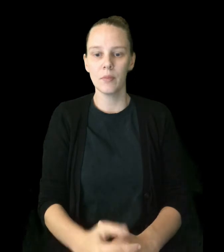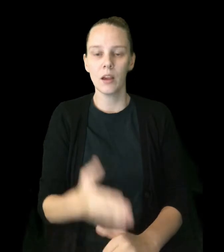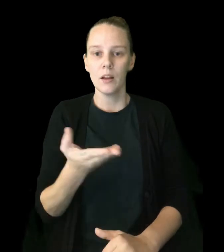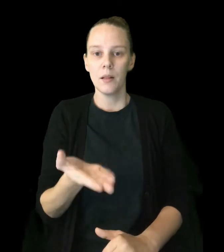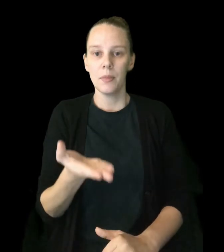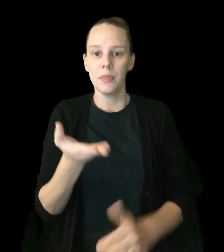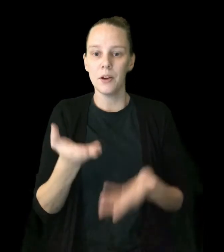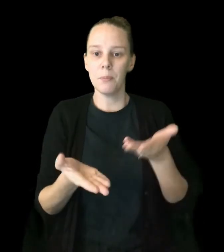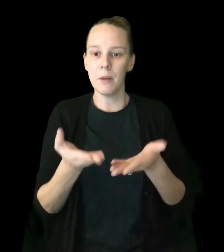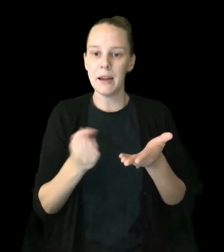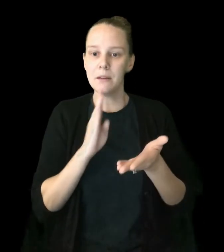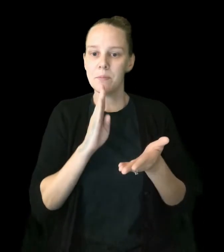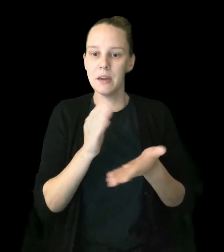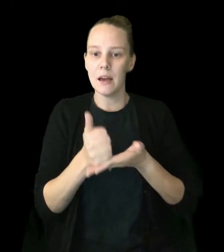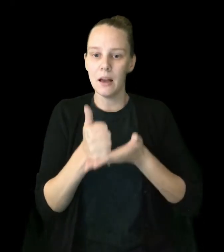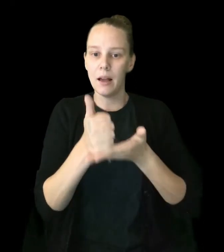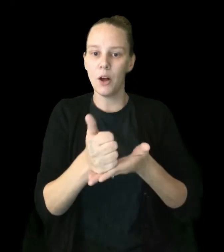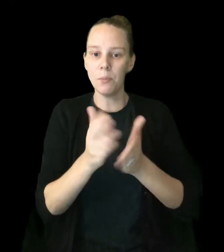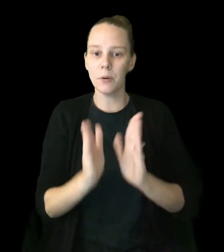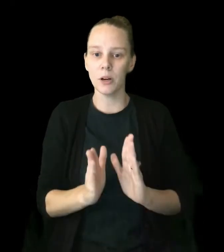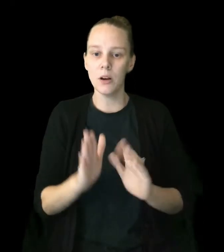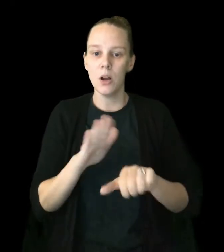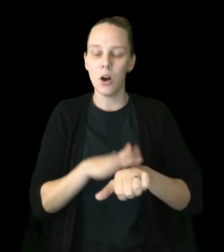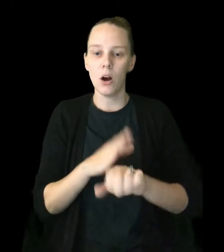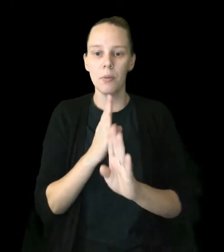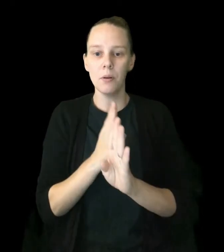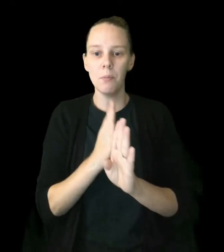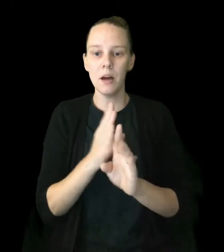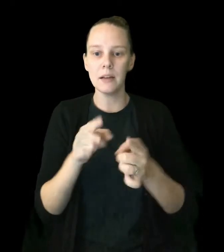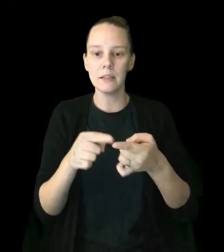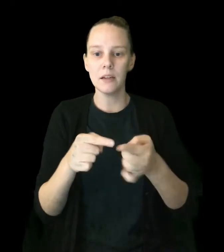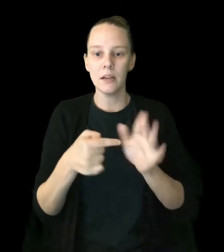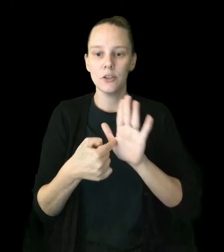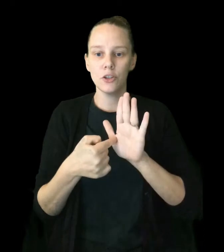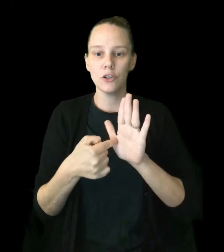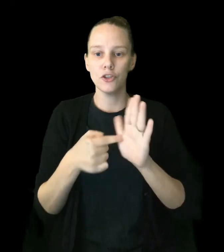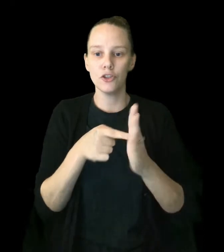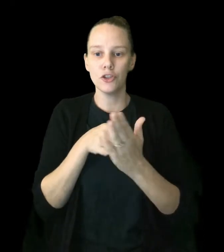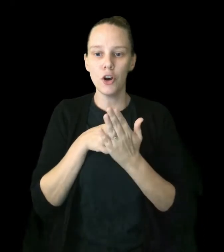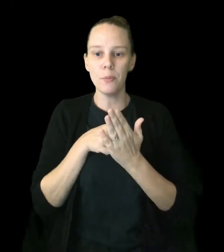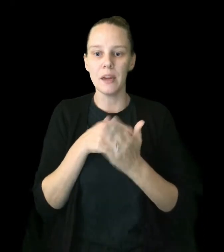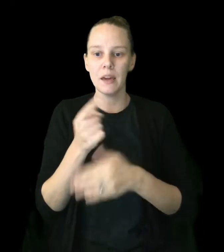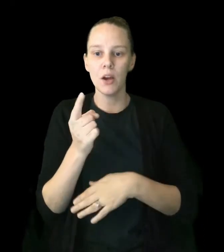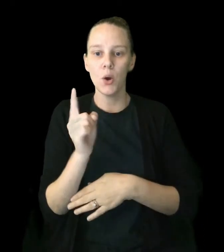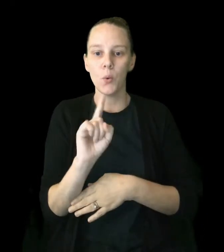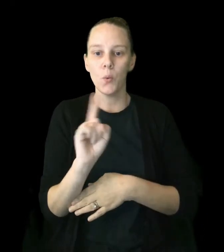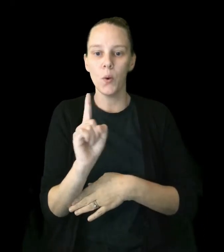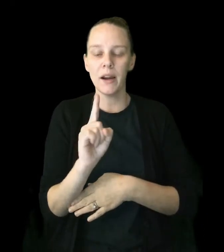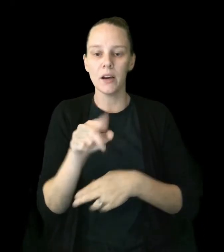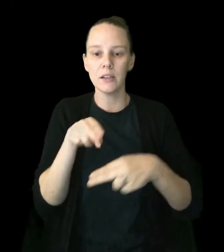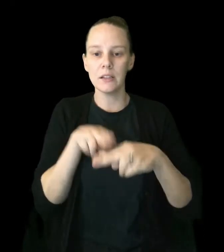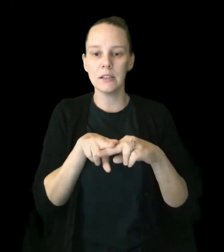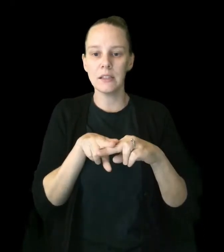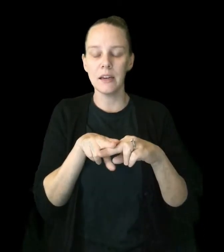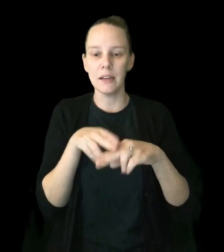There might be a helper on the bus to show me where to sit